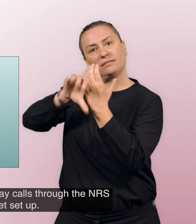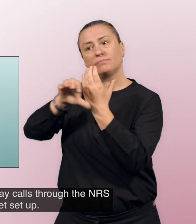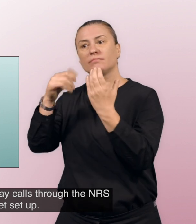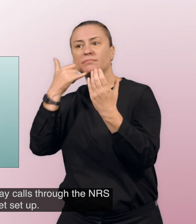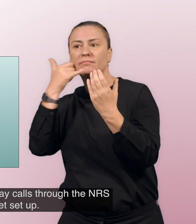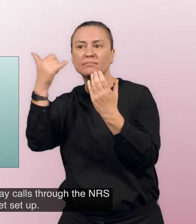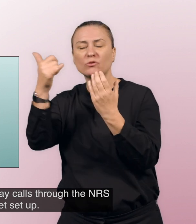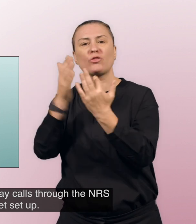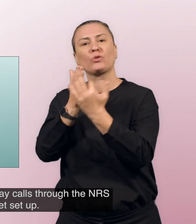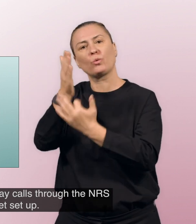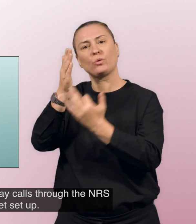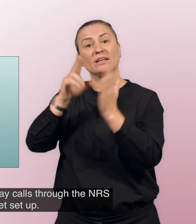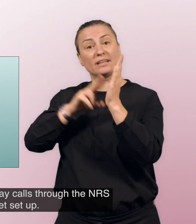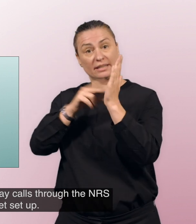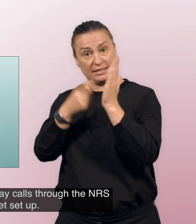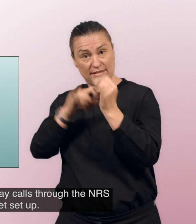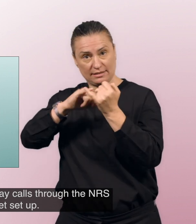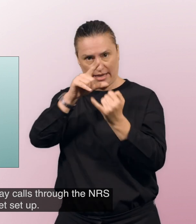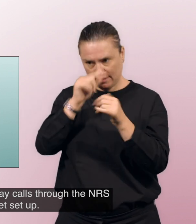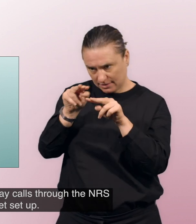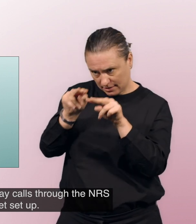through the NRS to help you get set up.